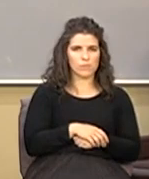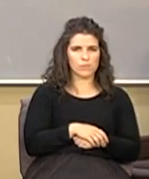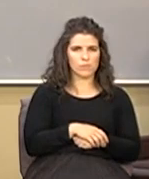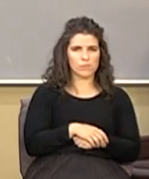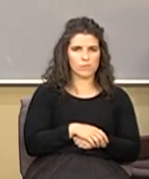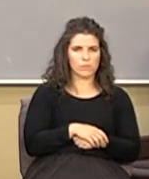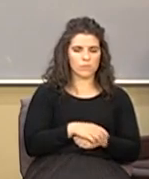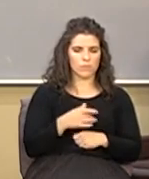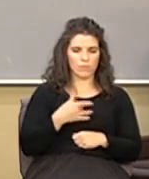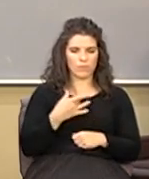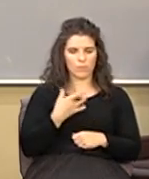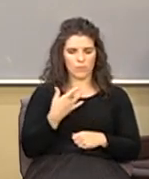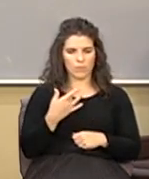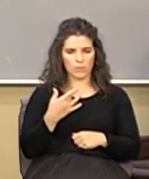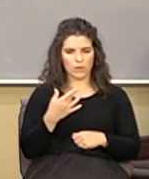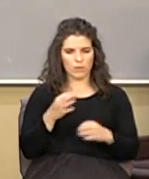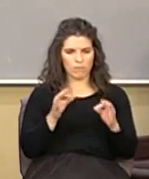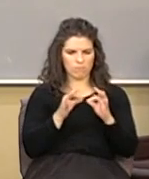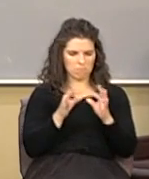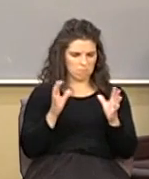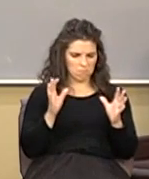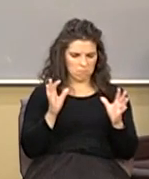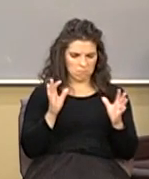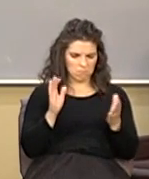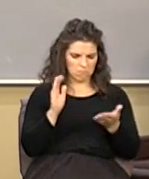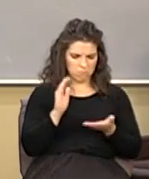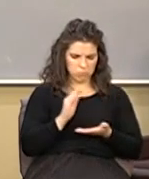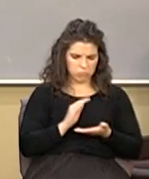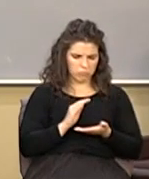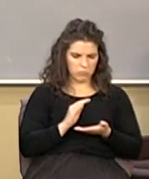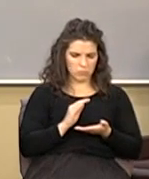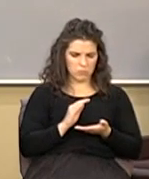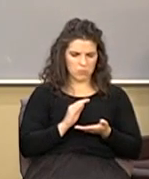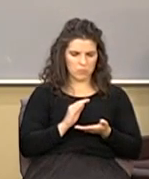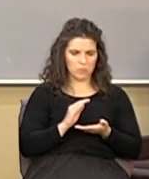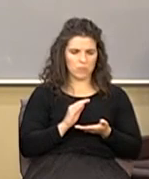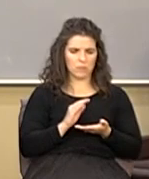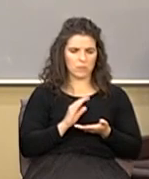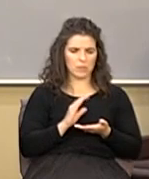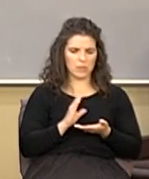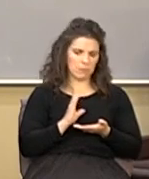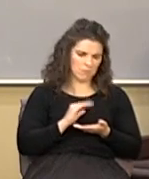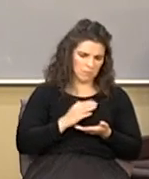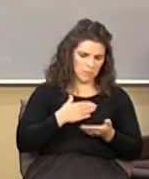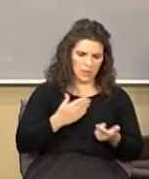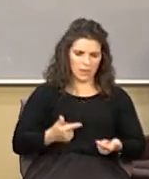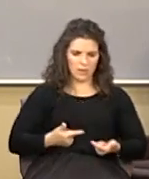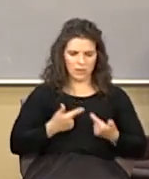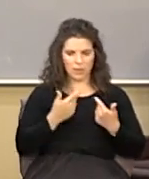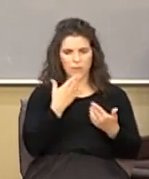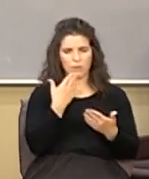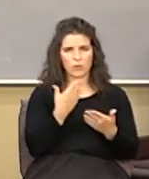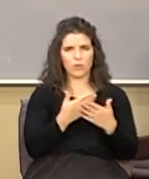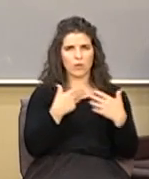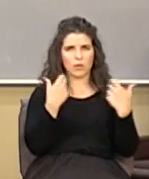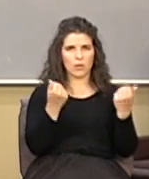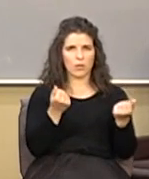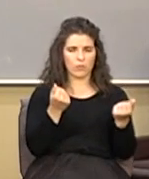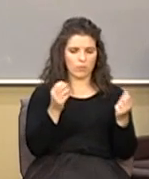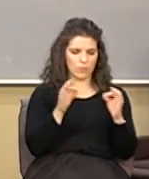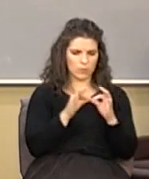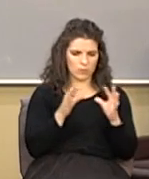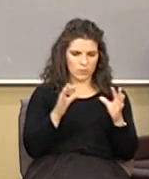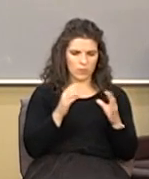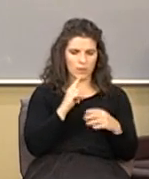it made me feel so insignificant as if my life and well-being was insignificant